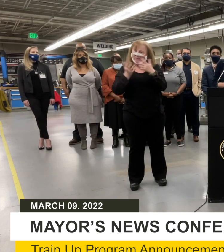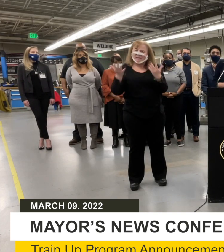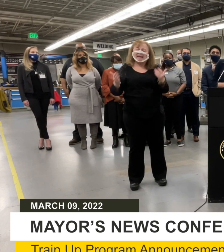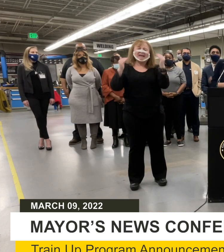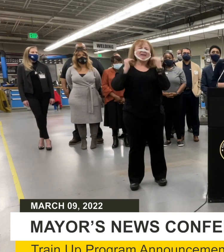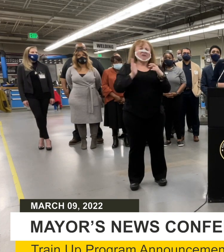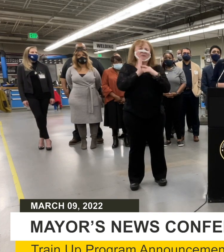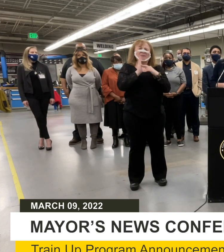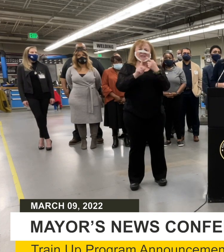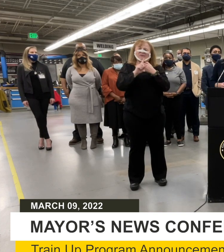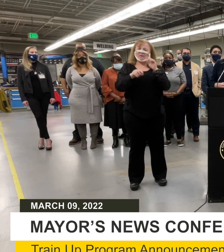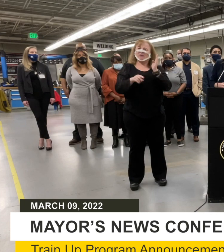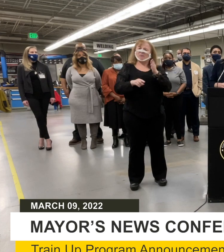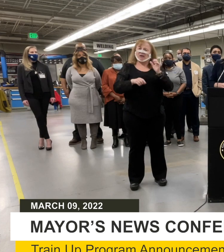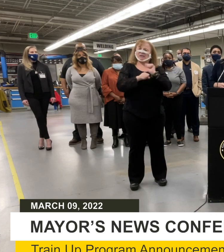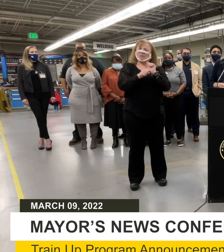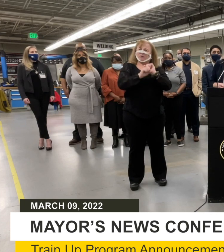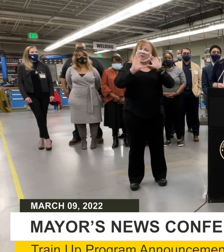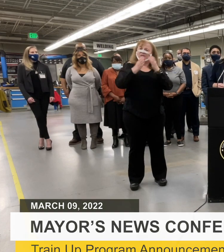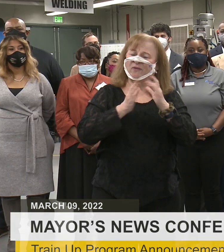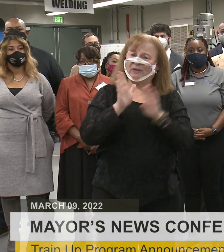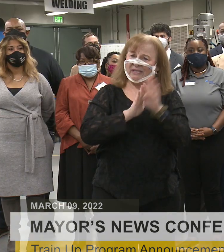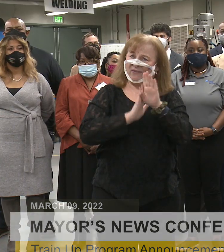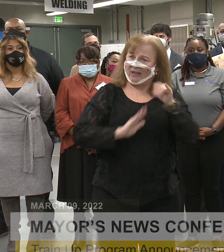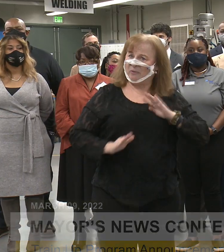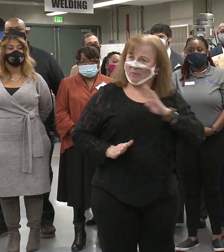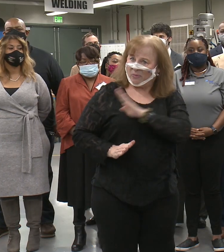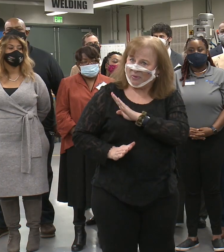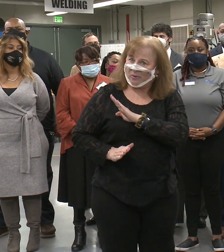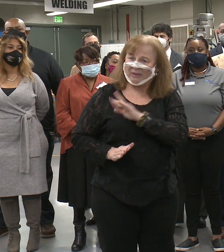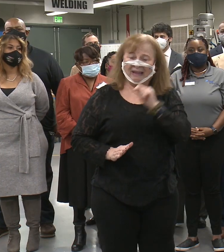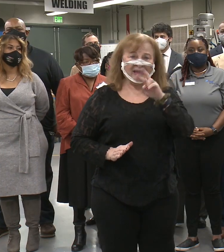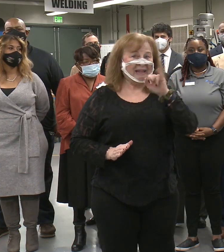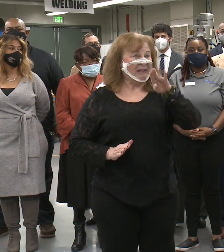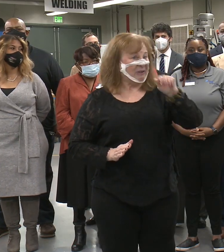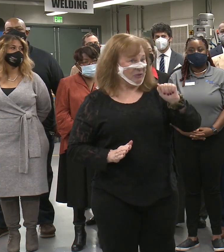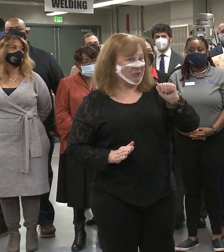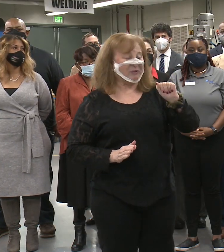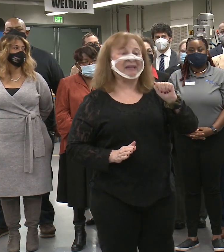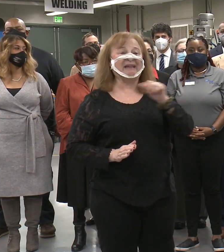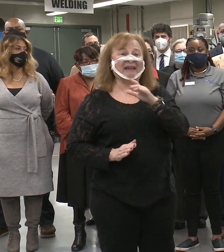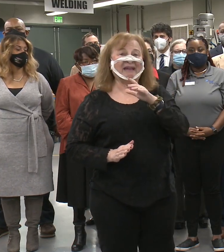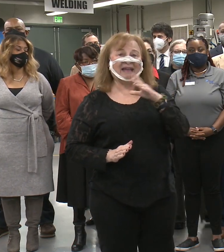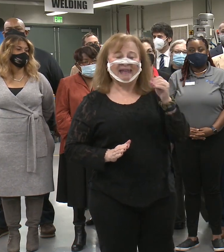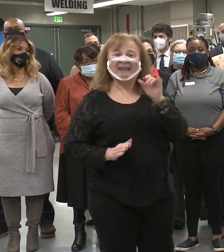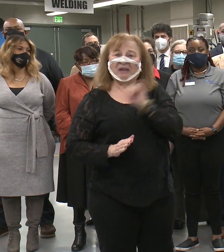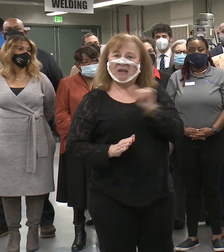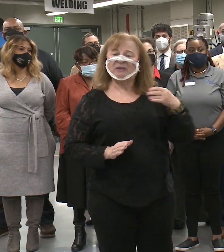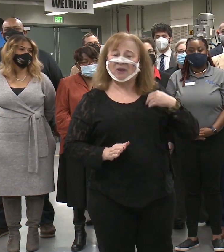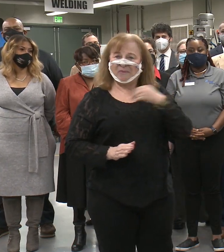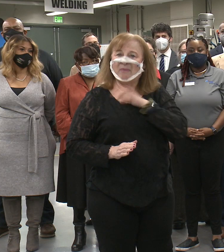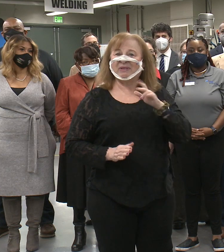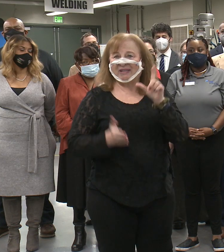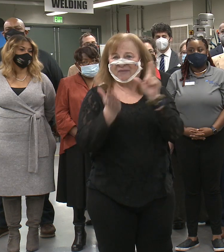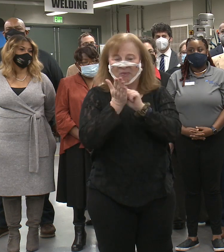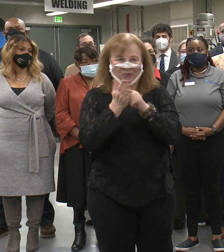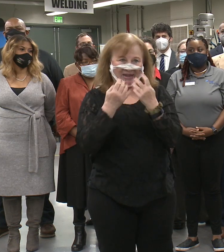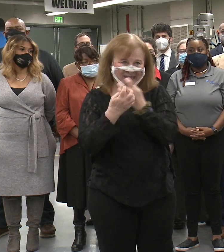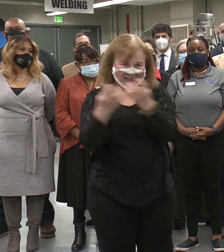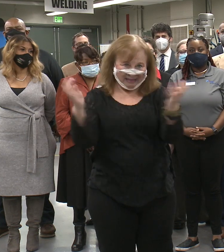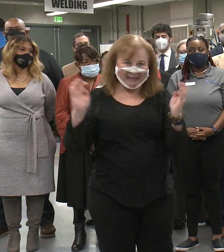from the Baltimore Workforce Development Board, as well as train-up grantees, and also members of the press.